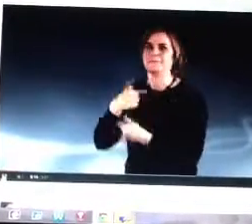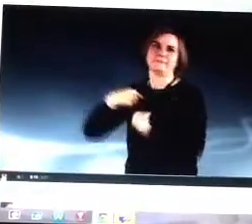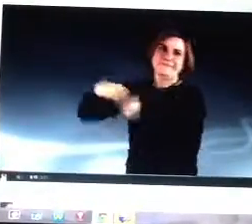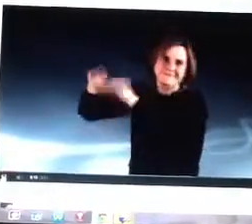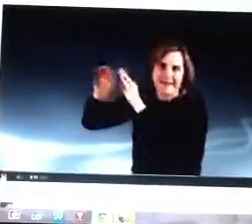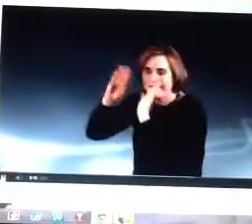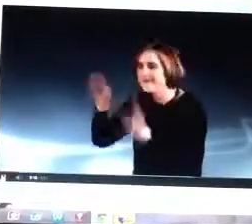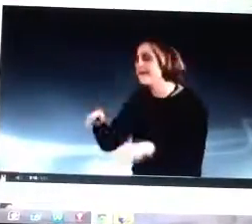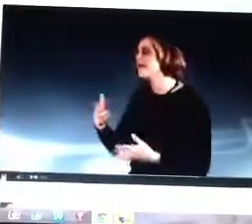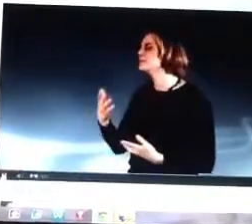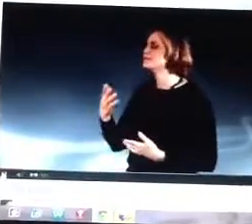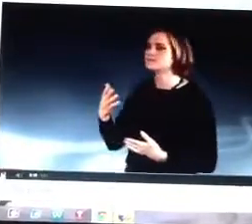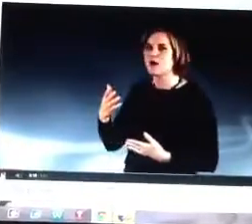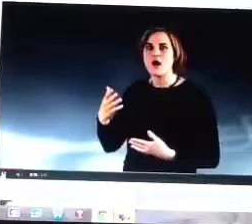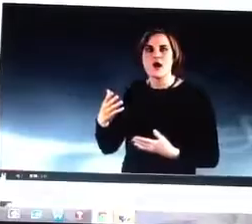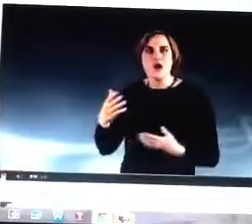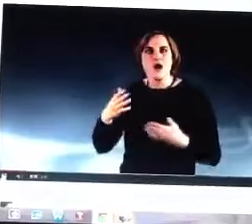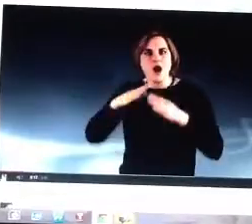ISD.